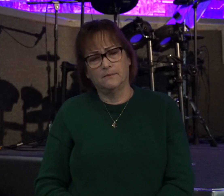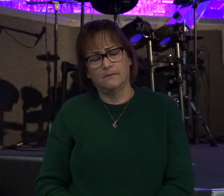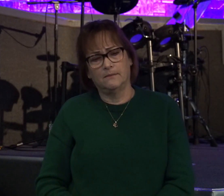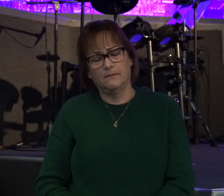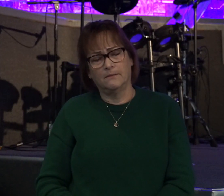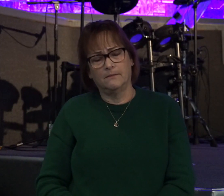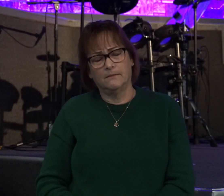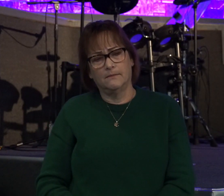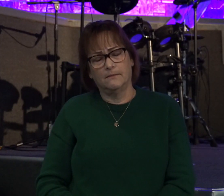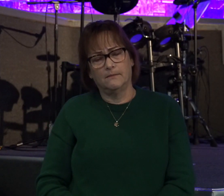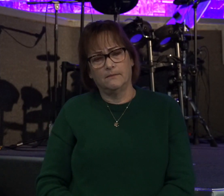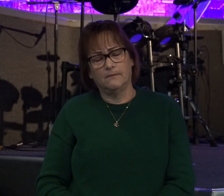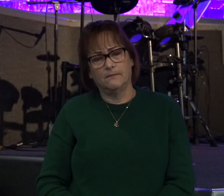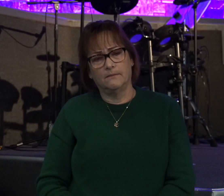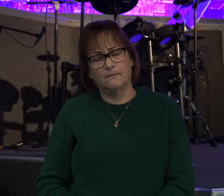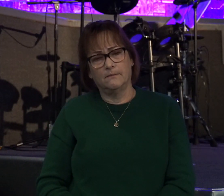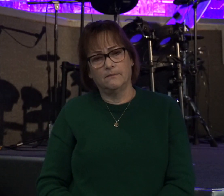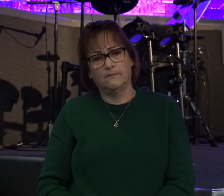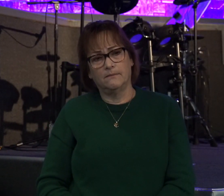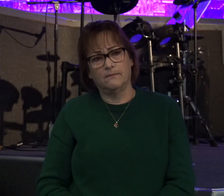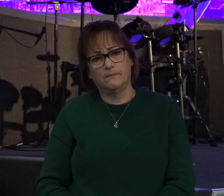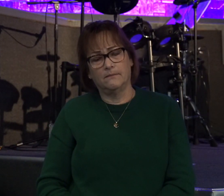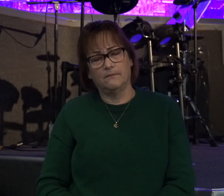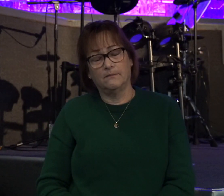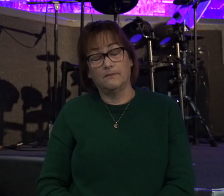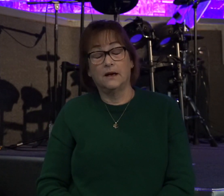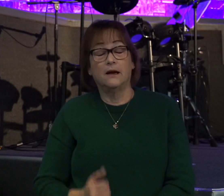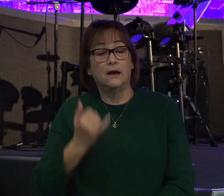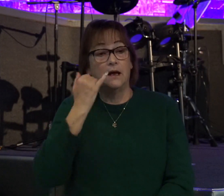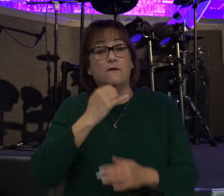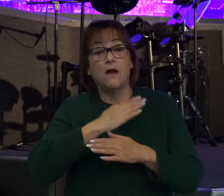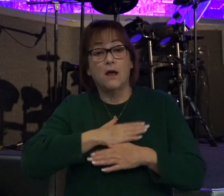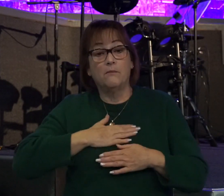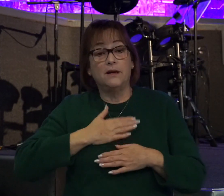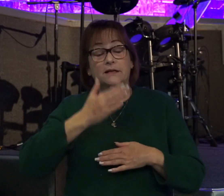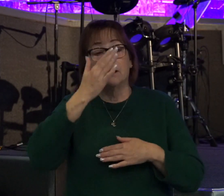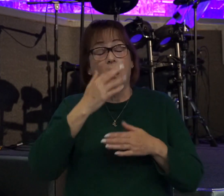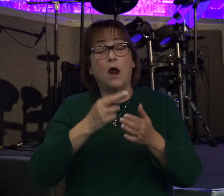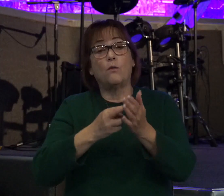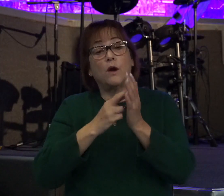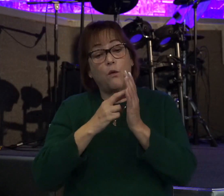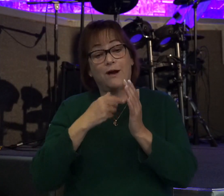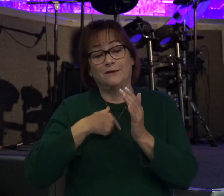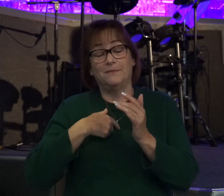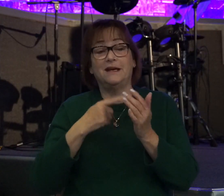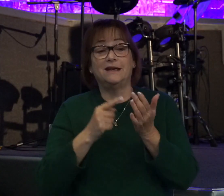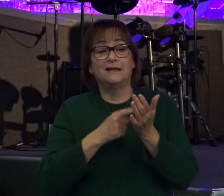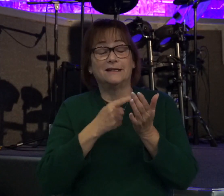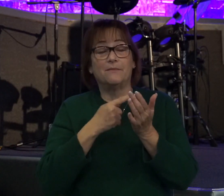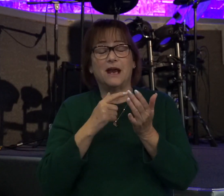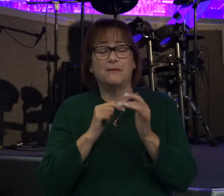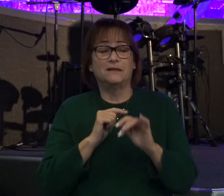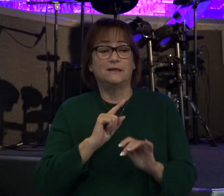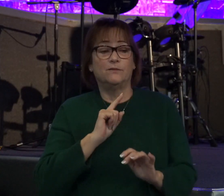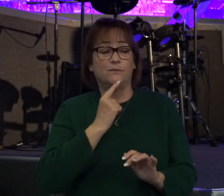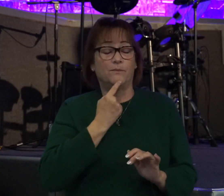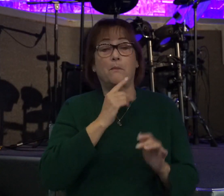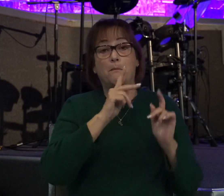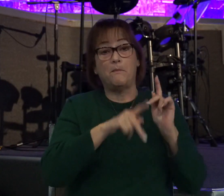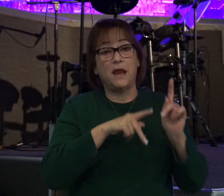And so if pleasing God requires me to sometimes displease people, even people